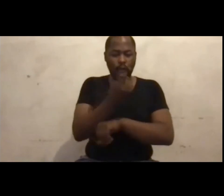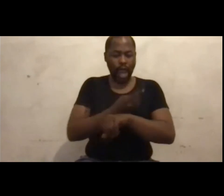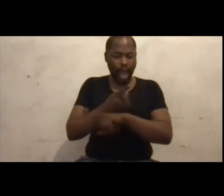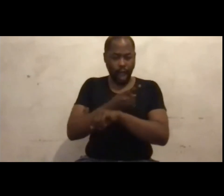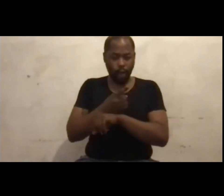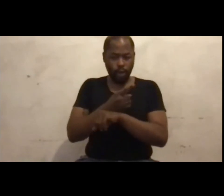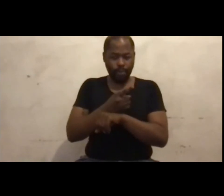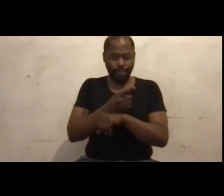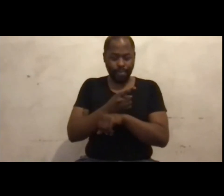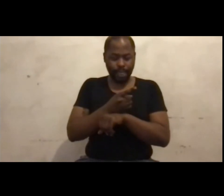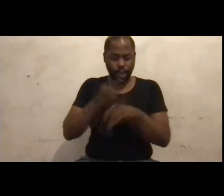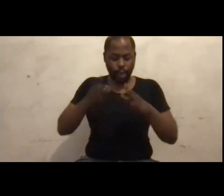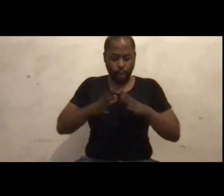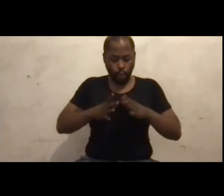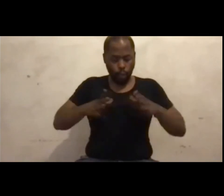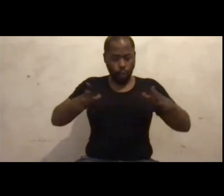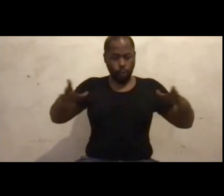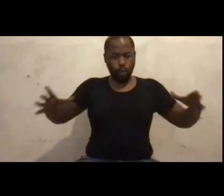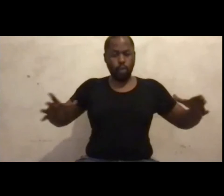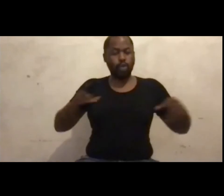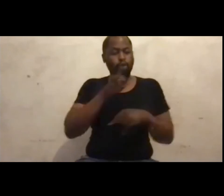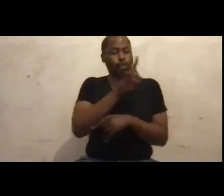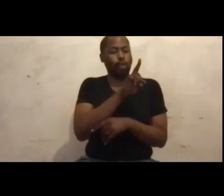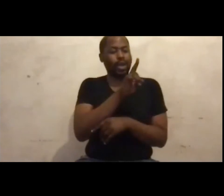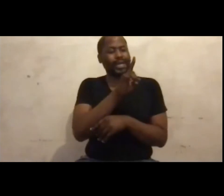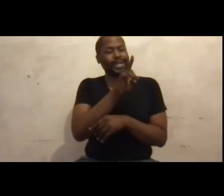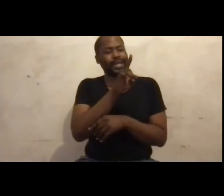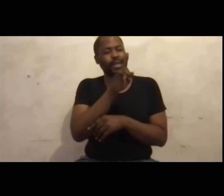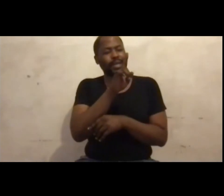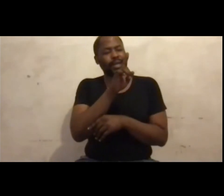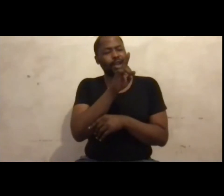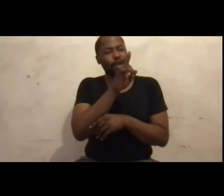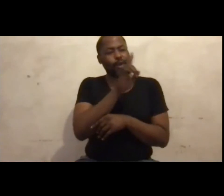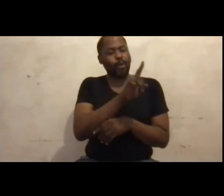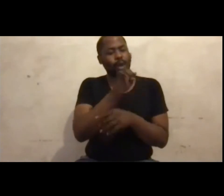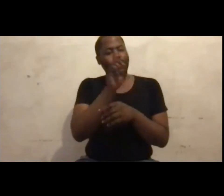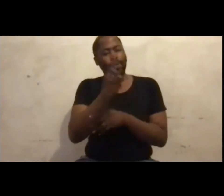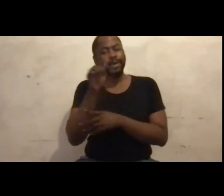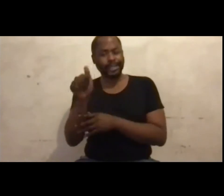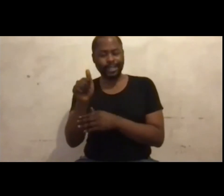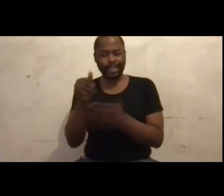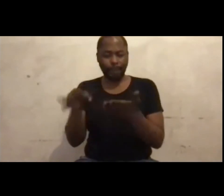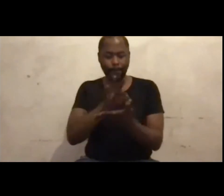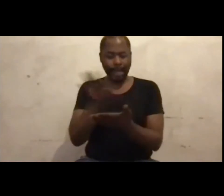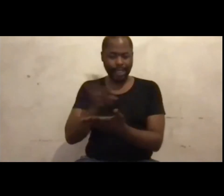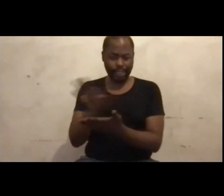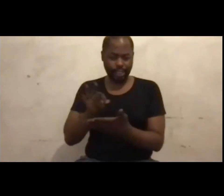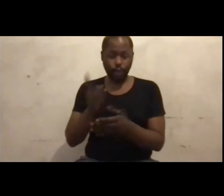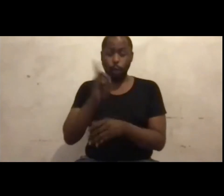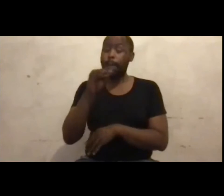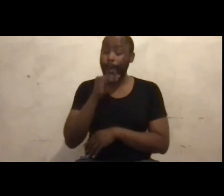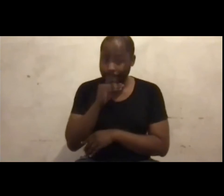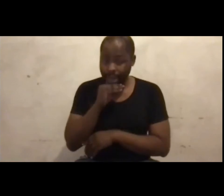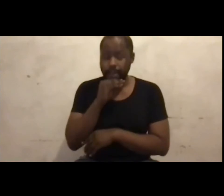it out into 116 pages. What do I mean by taking an hour and stretching it out into 116 pages?